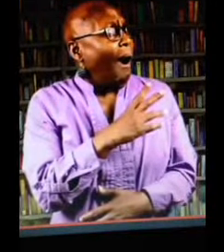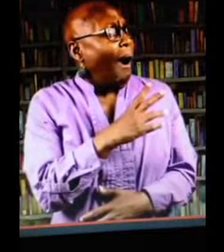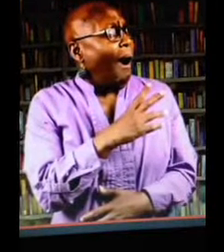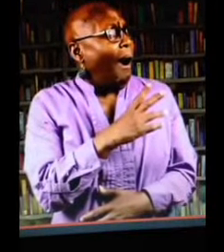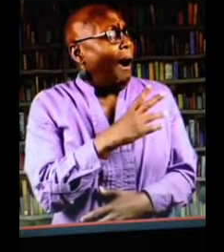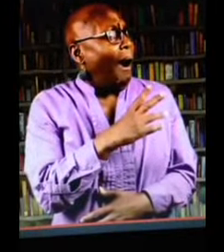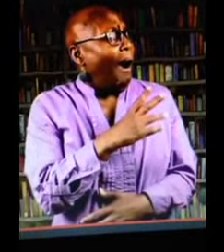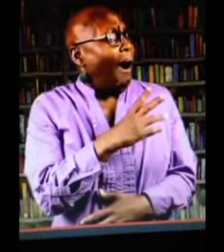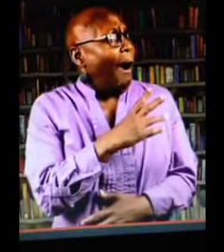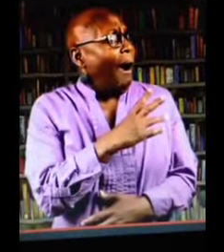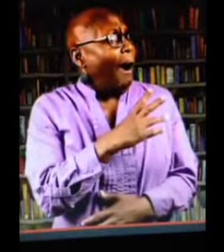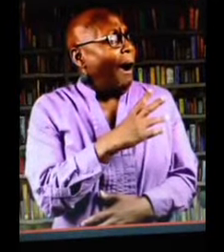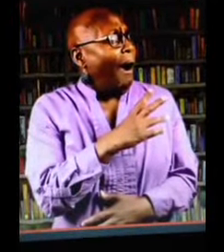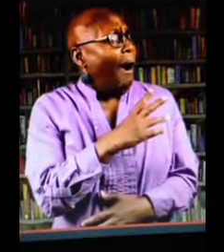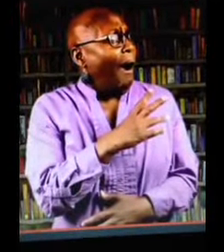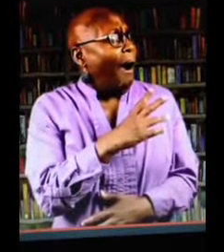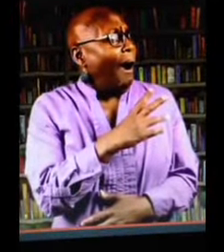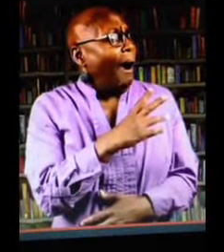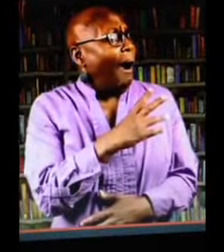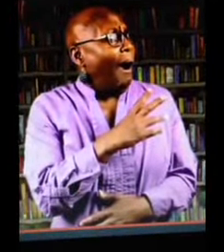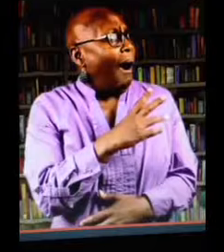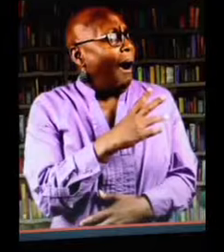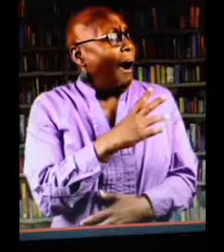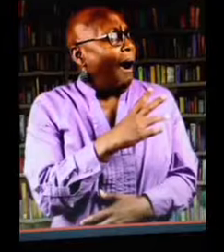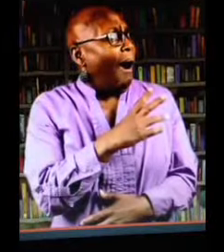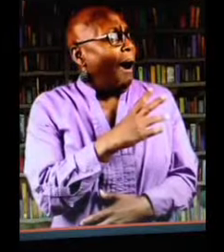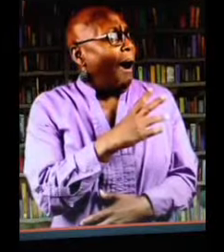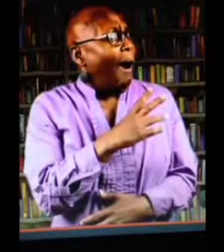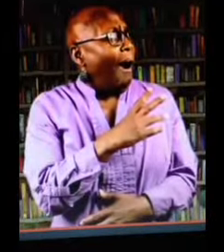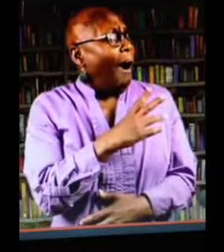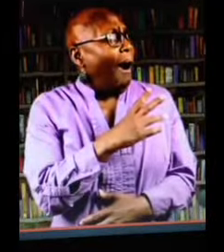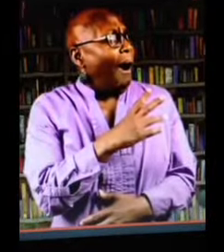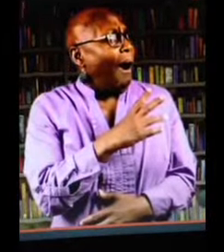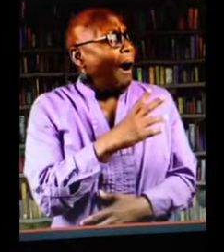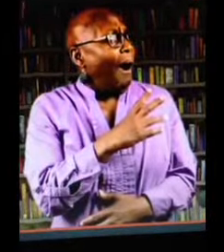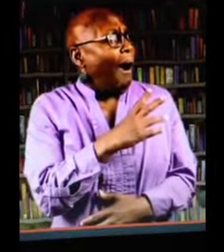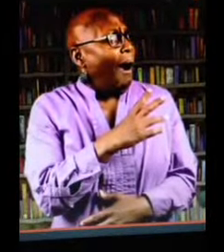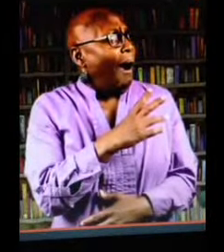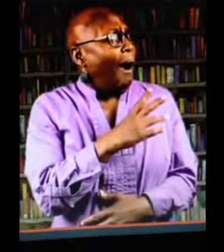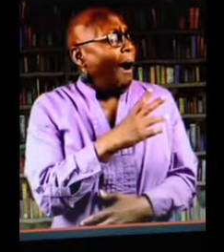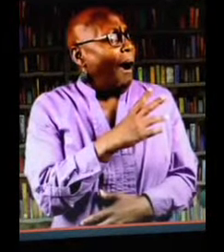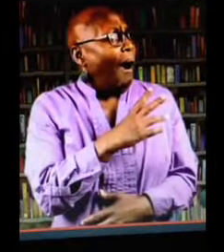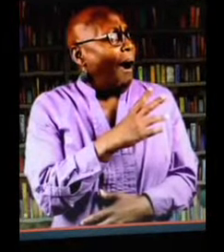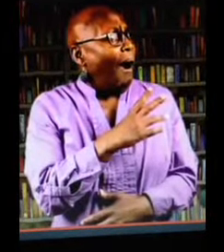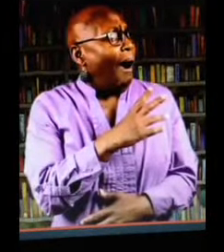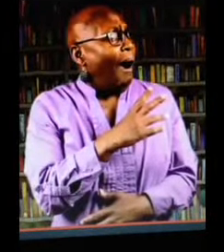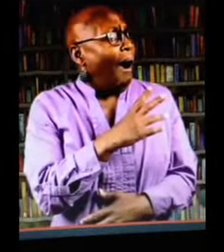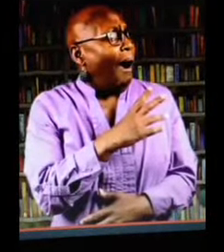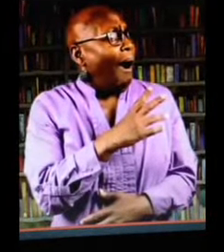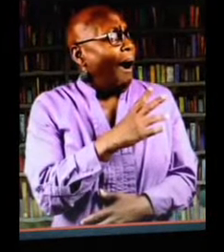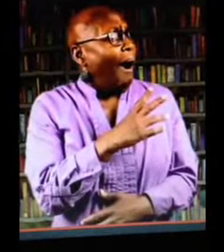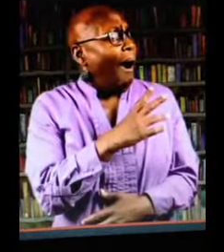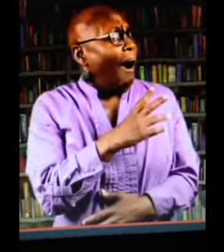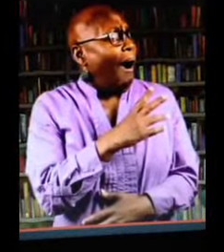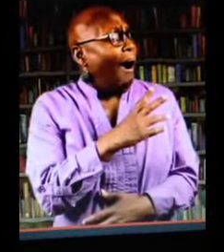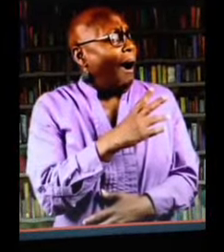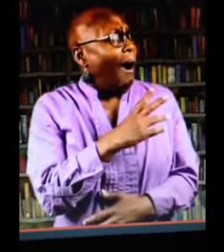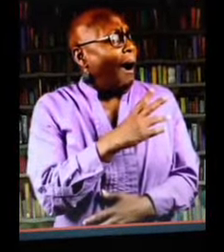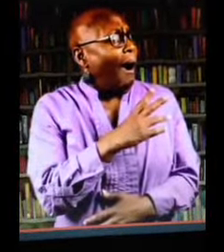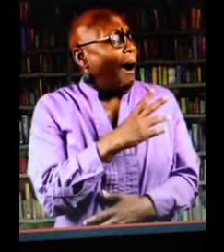He reminded me about the school and the walks and the stories I would tell him. He also shared with me the impact that I had on his life. He shared with